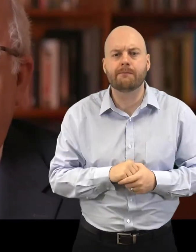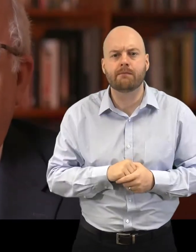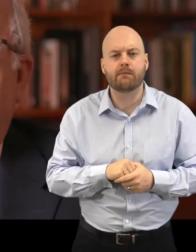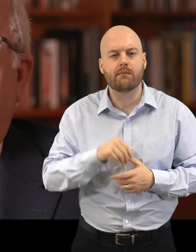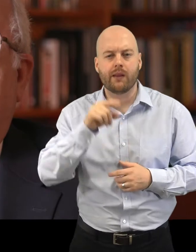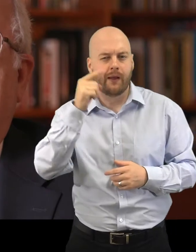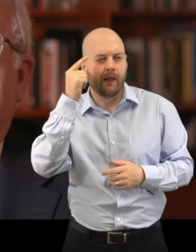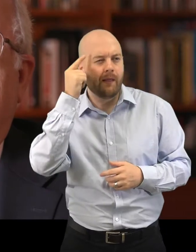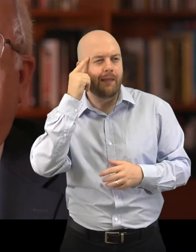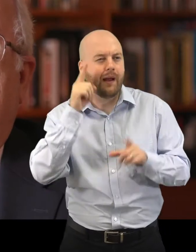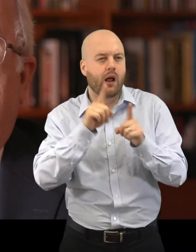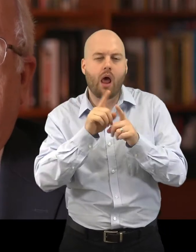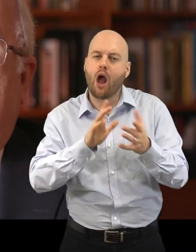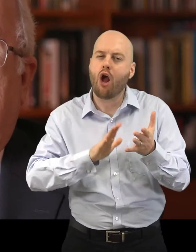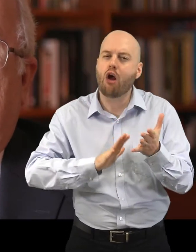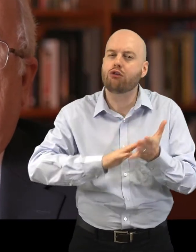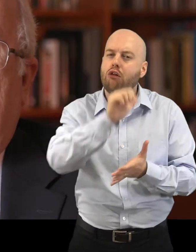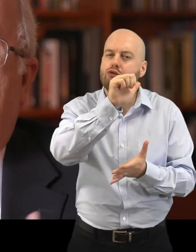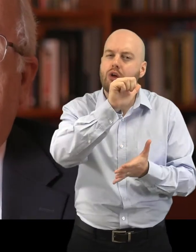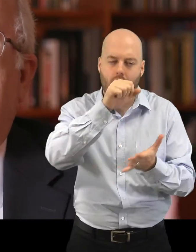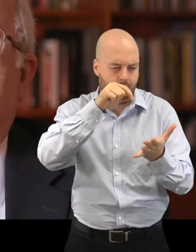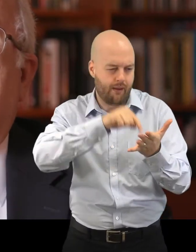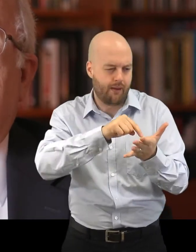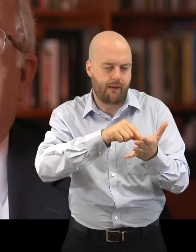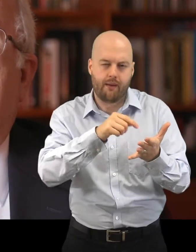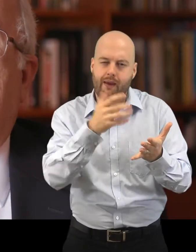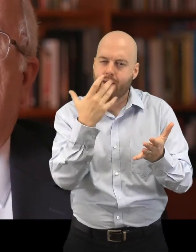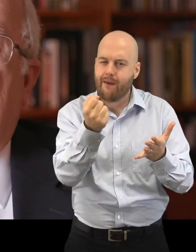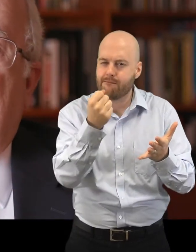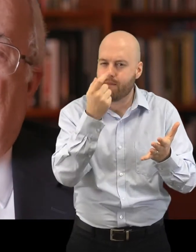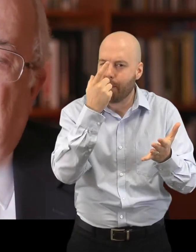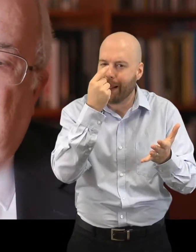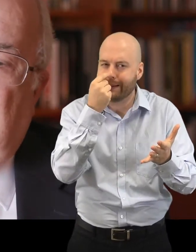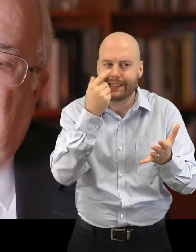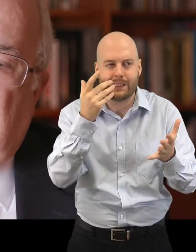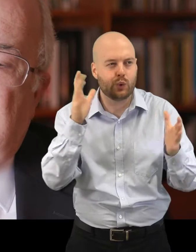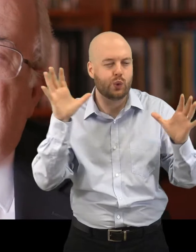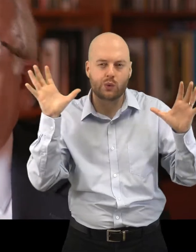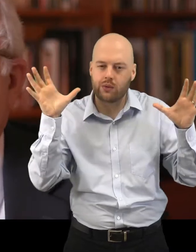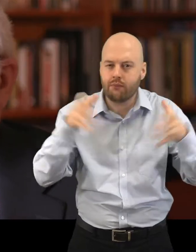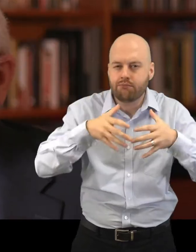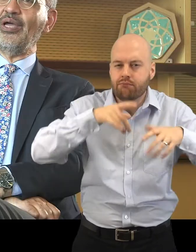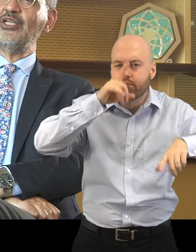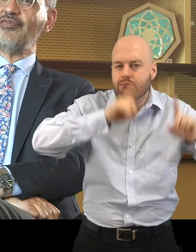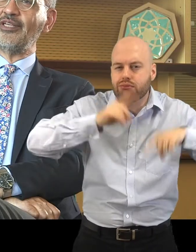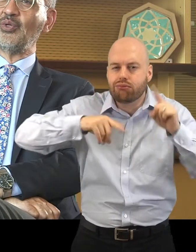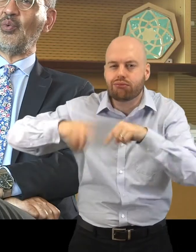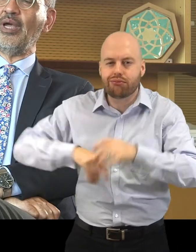as an ability to bring about a great diversity. Each of us we